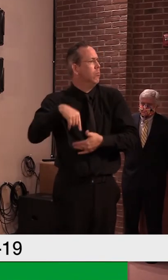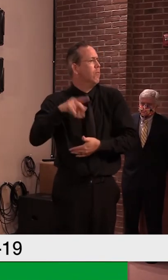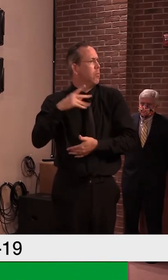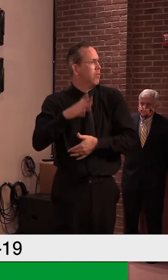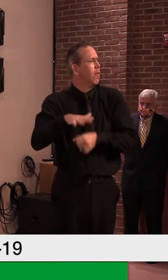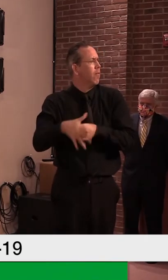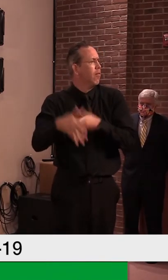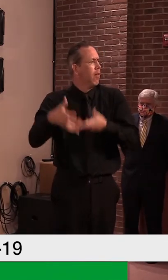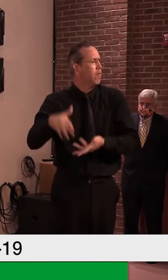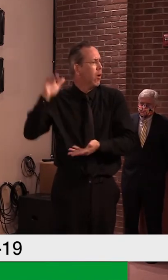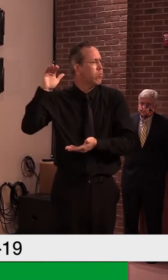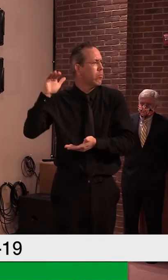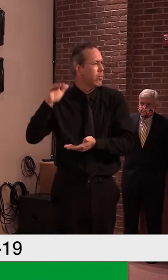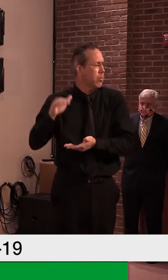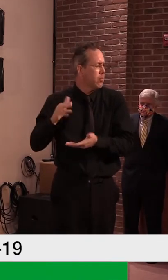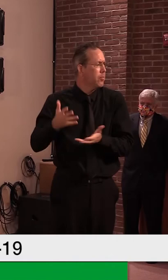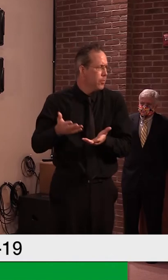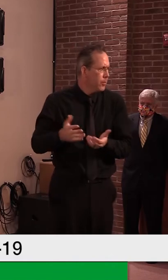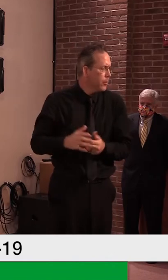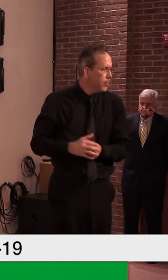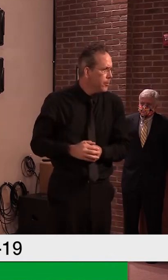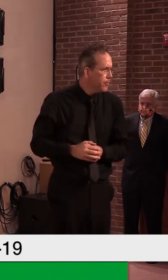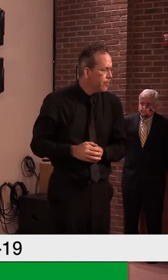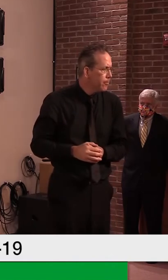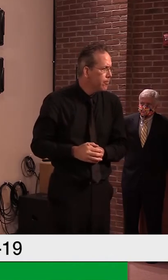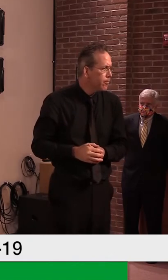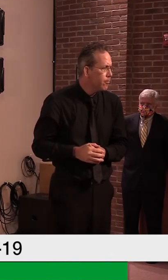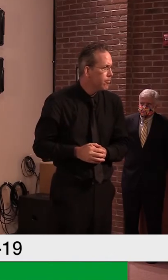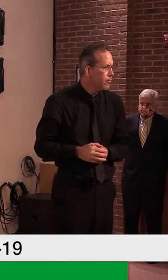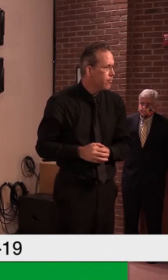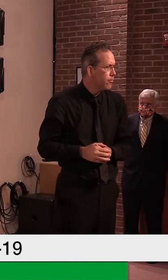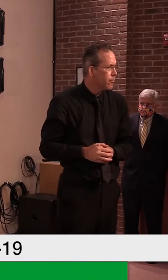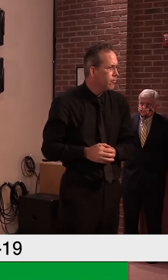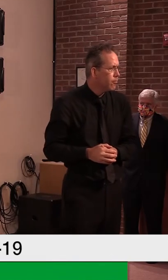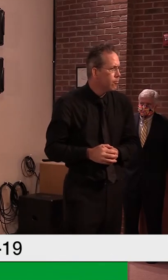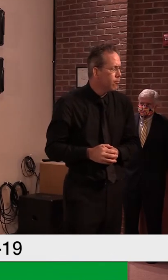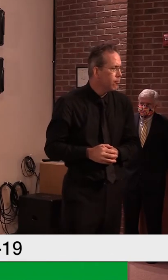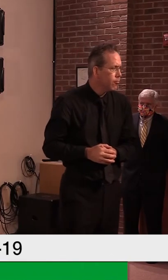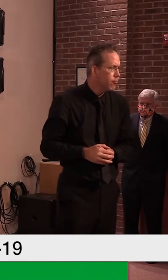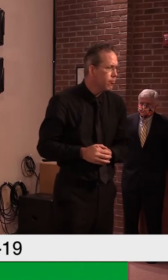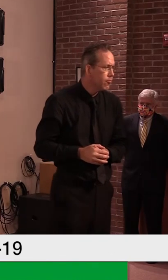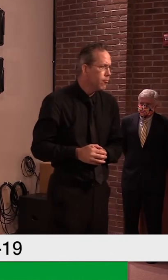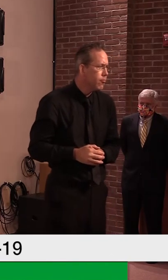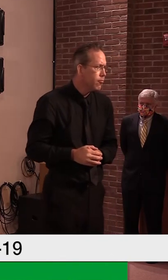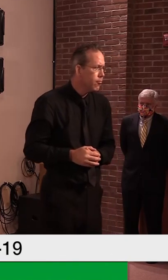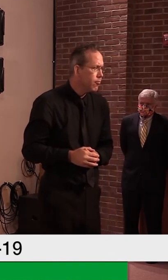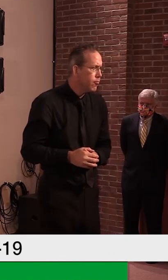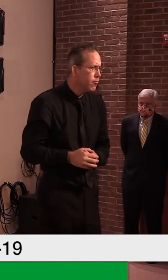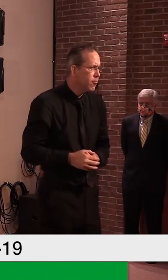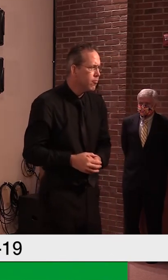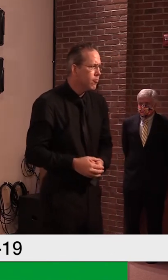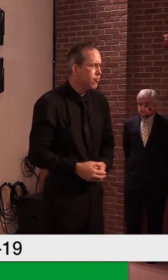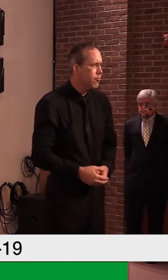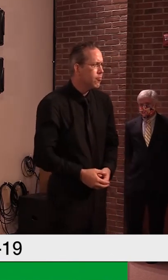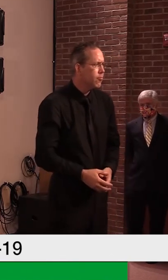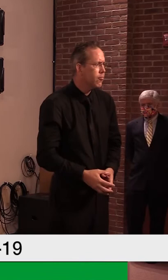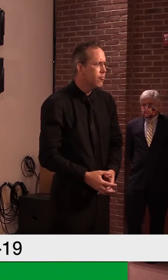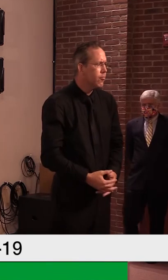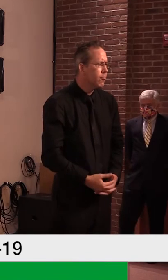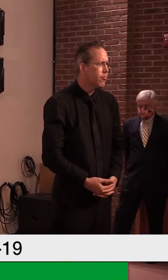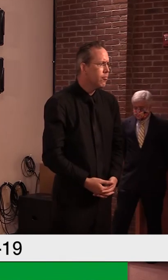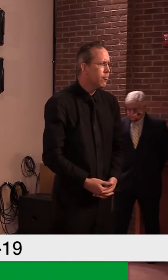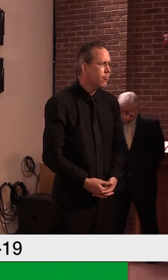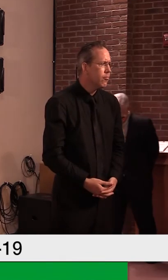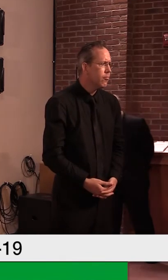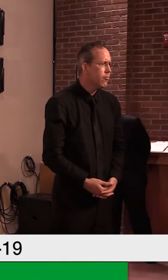Yes. Thanks. Um, but for the governor, just very quickly, you mentioned that testing came up in this NGA call recently. And how much of